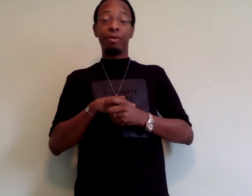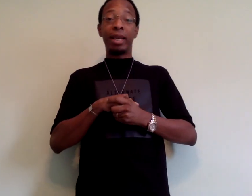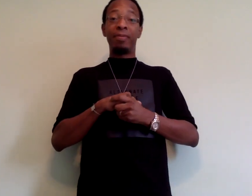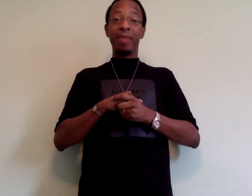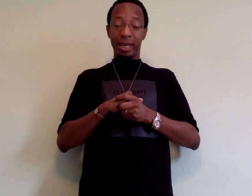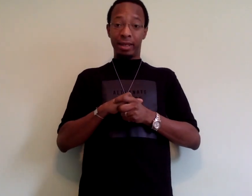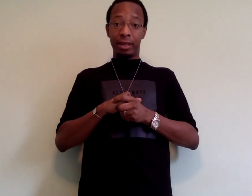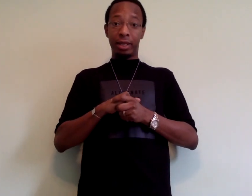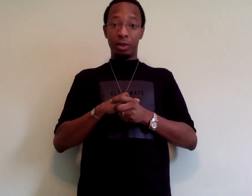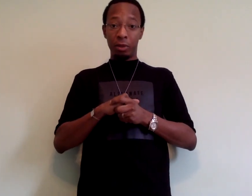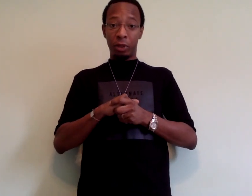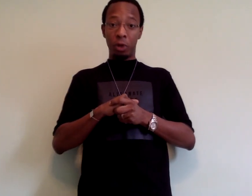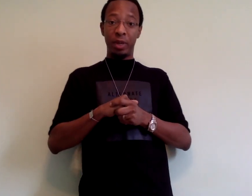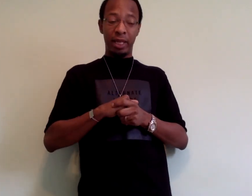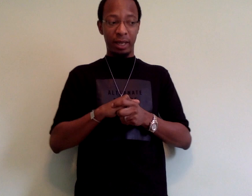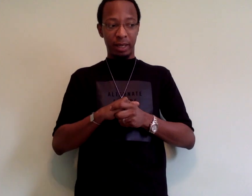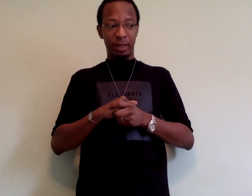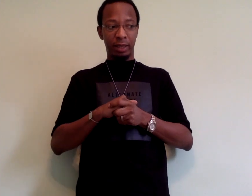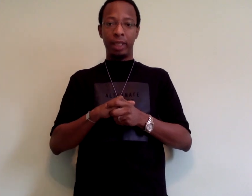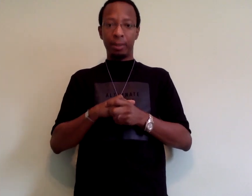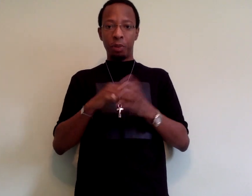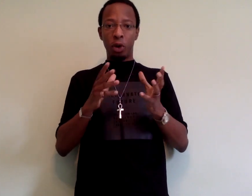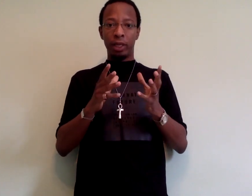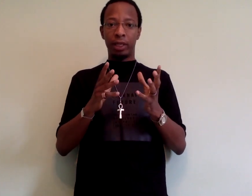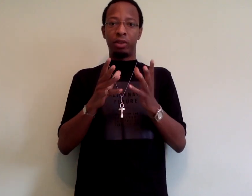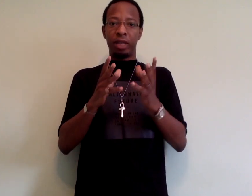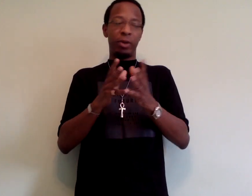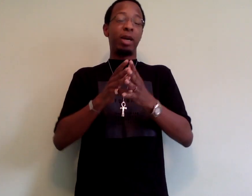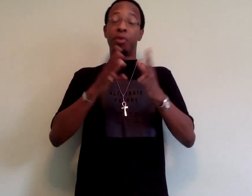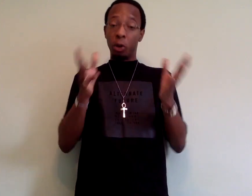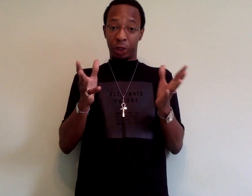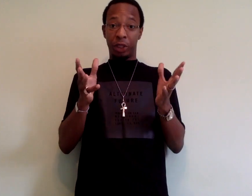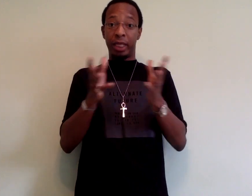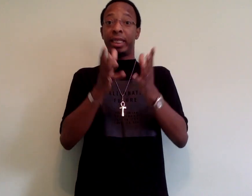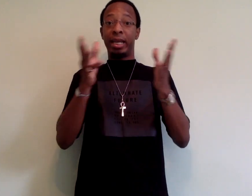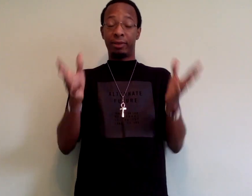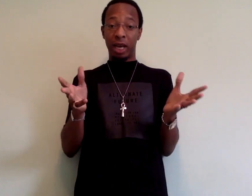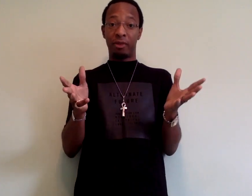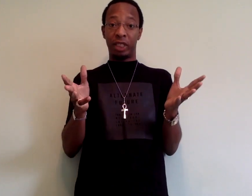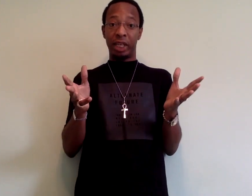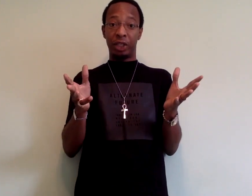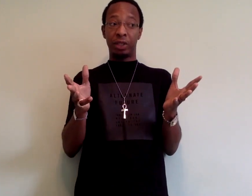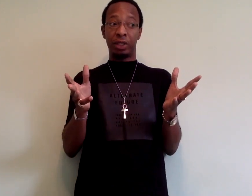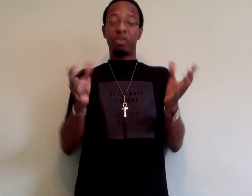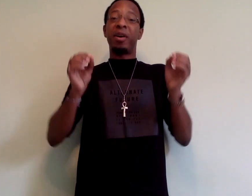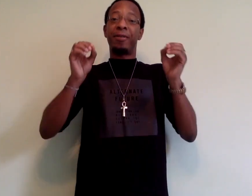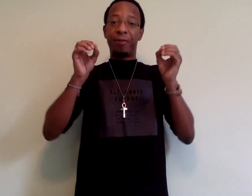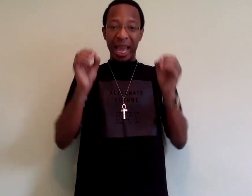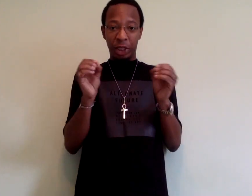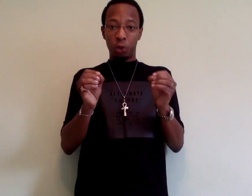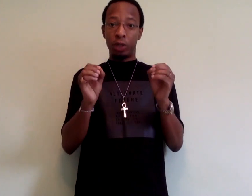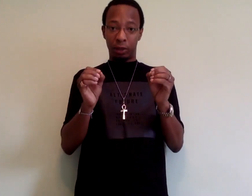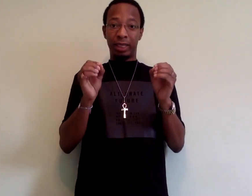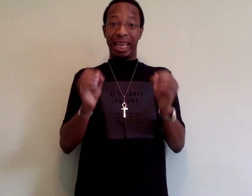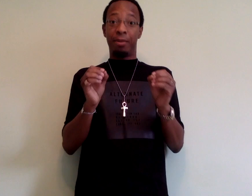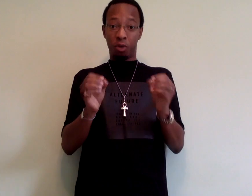recommend that you do so because it's important that we approach these kinds of conversations from a factual standpoint.